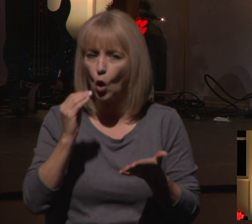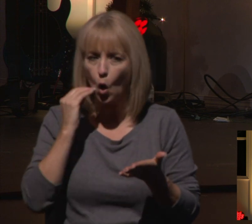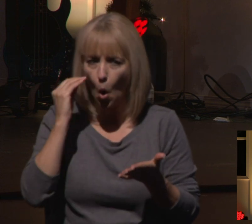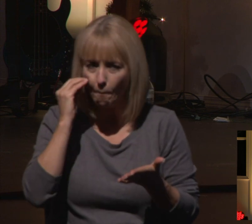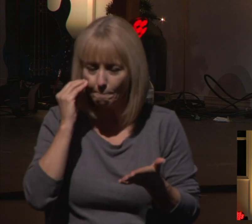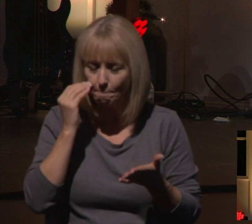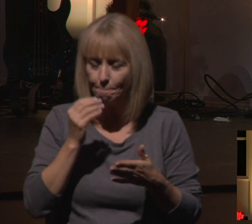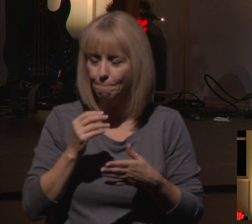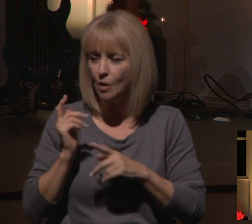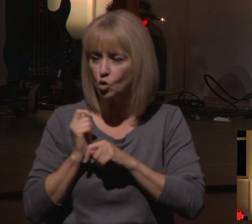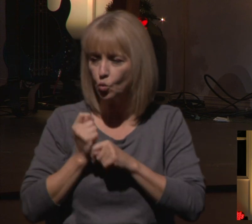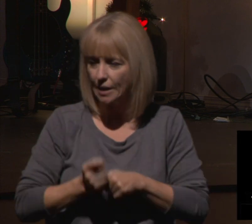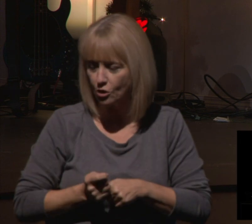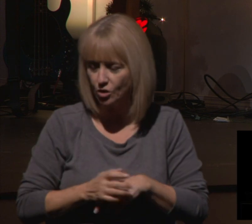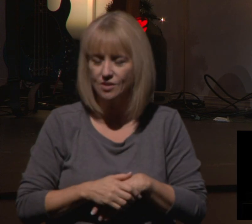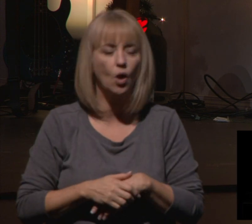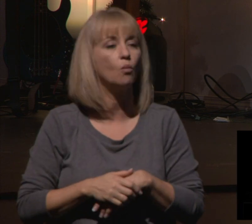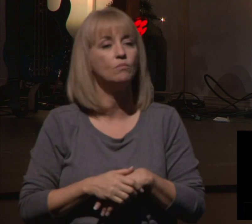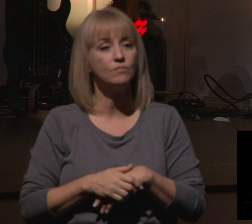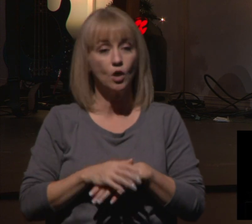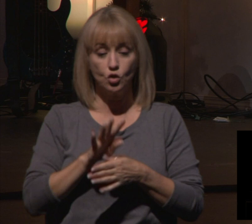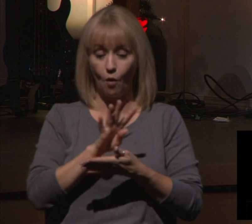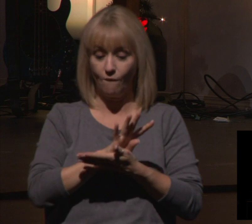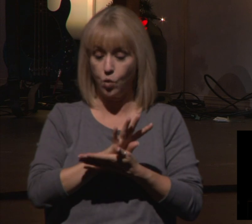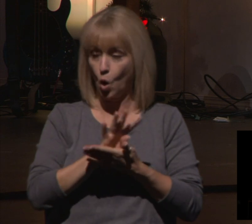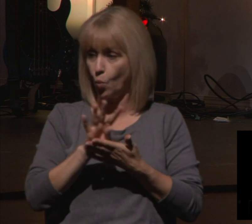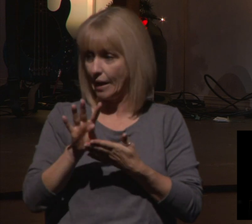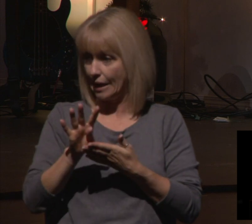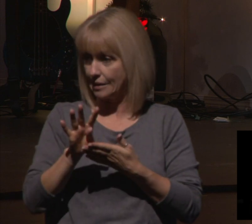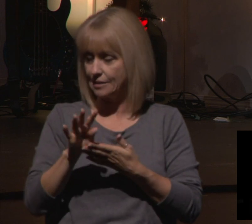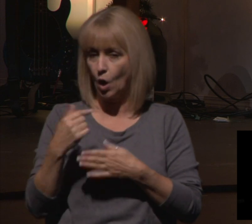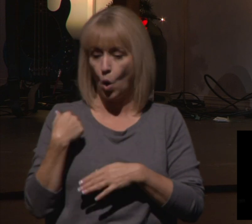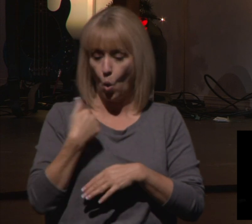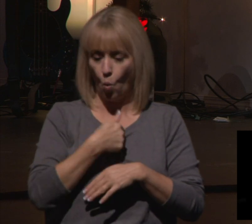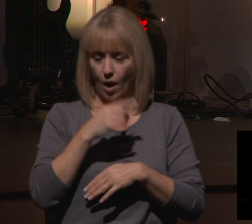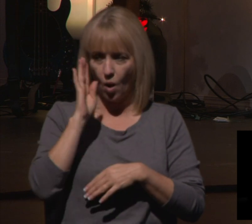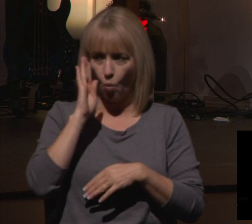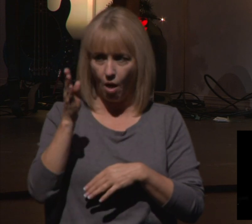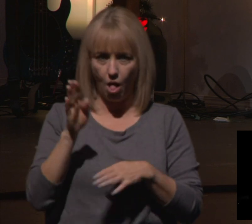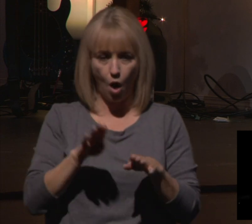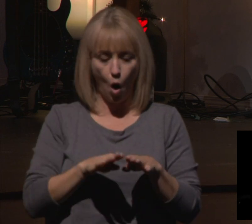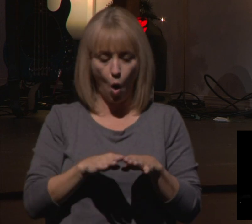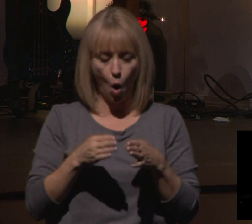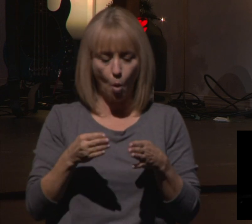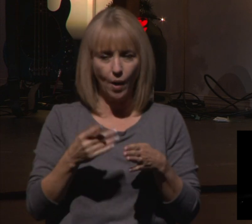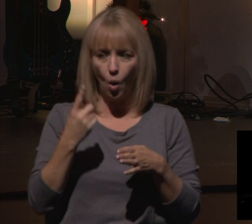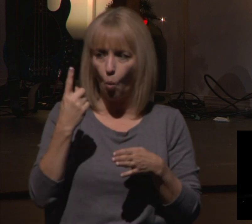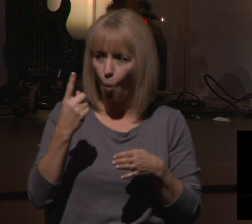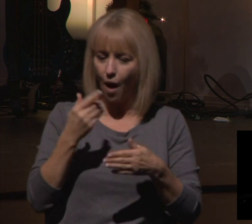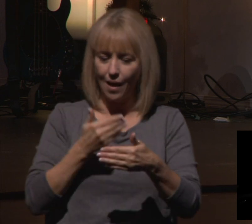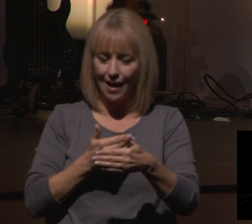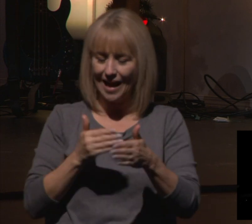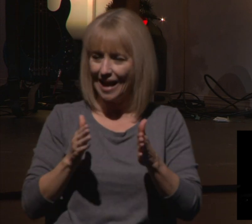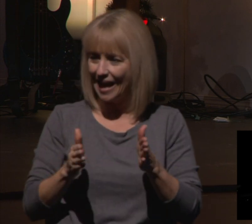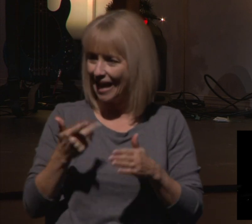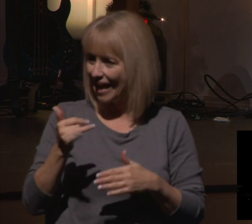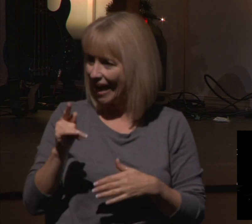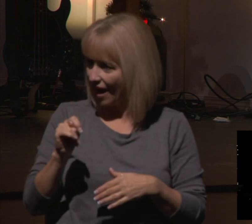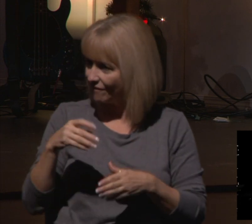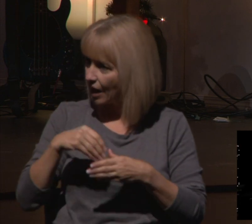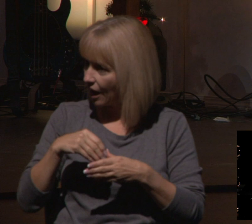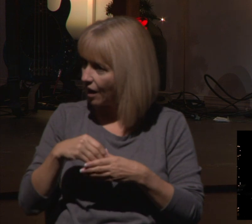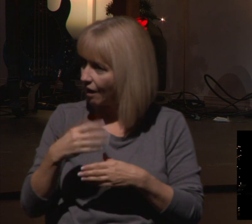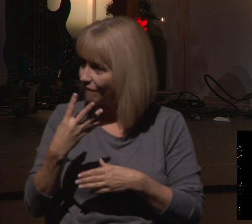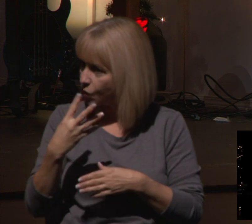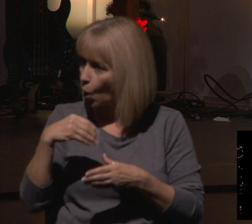this Christmas. So for the next four weekends of this series, we're actually going to open one gift at a time from this box. There's four gifts in this box,